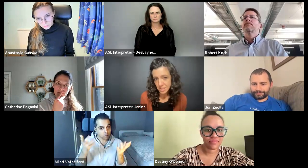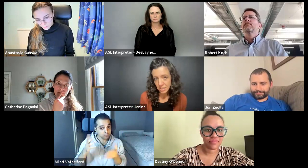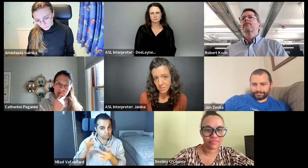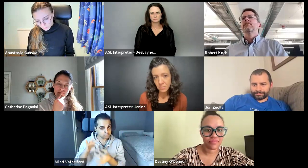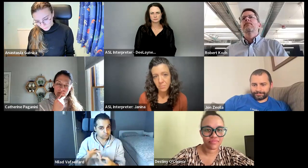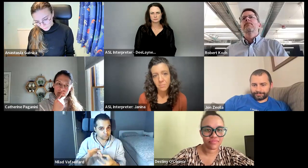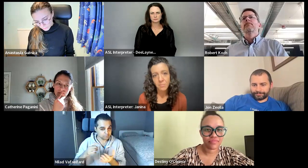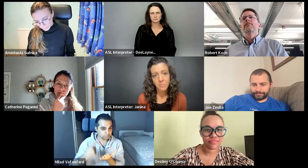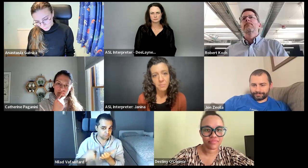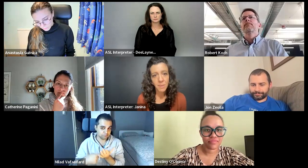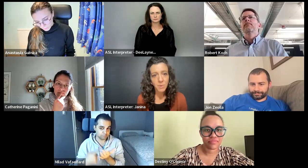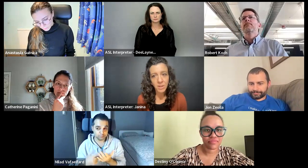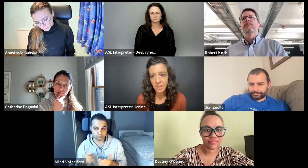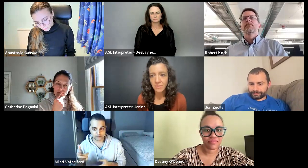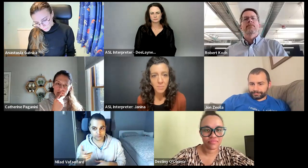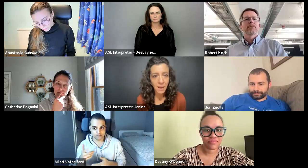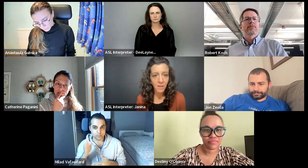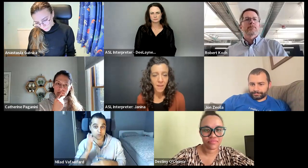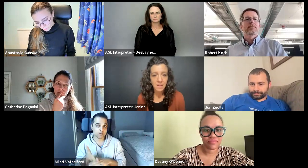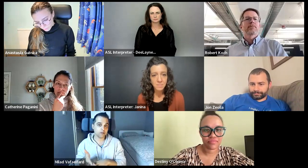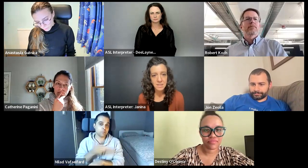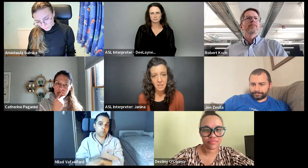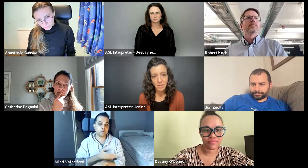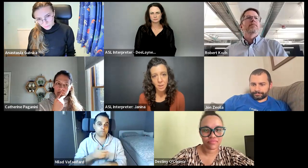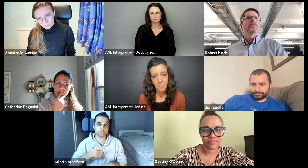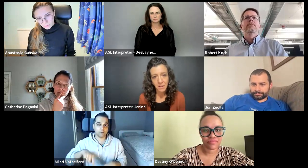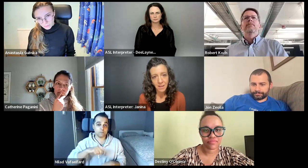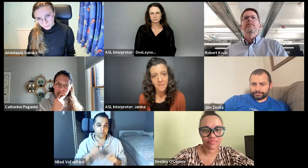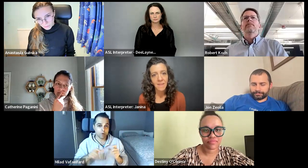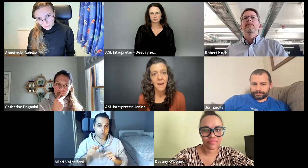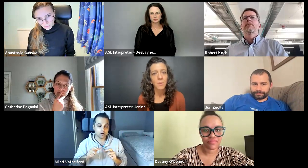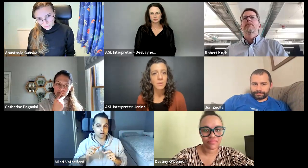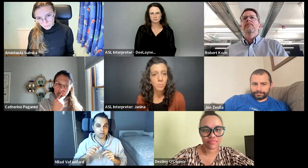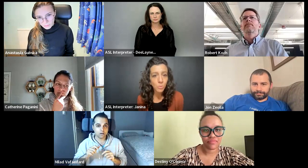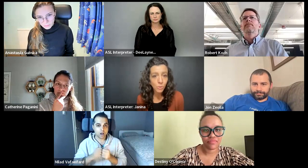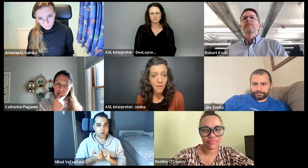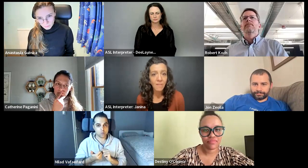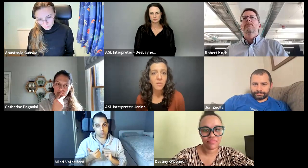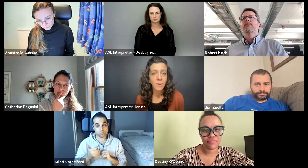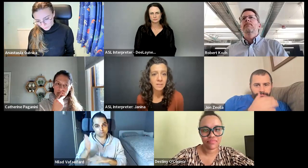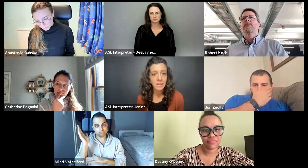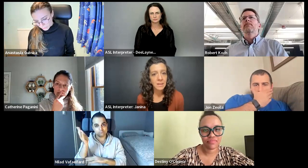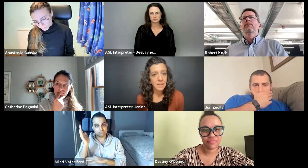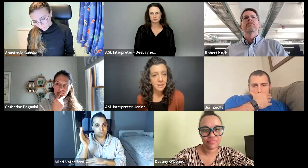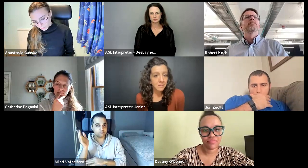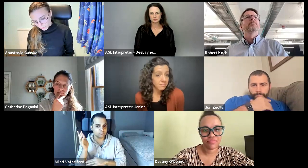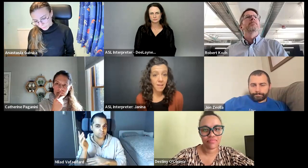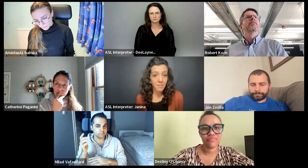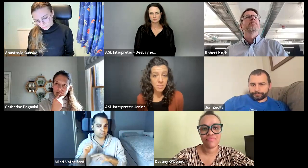presentation, people could give feedback on that particular topic. And then that would improve everyone,